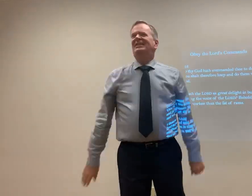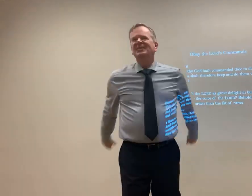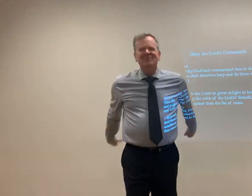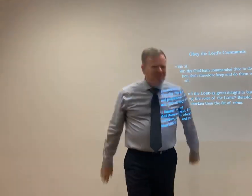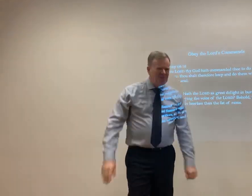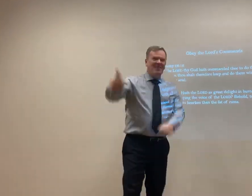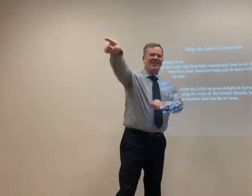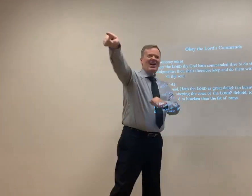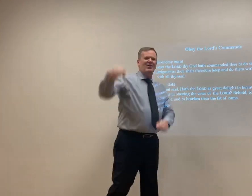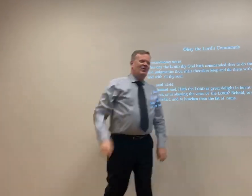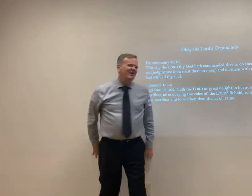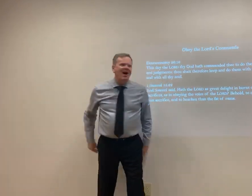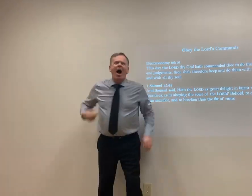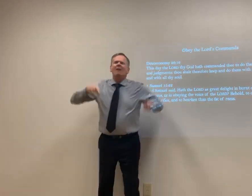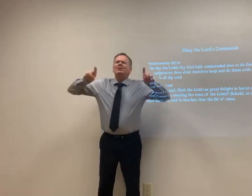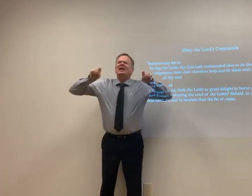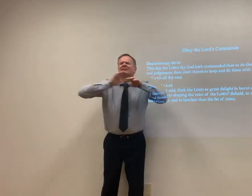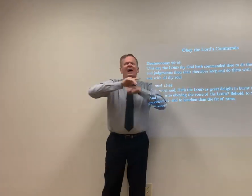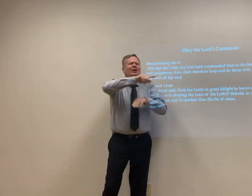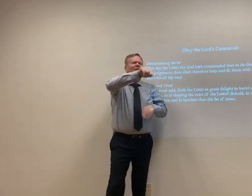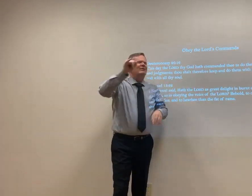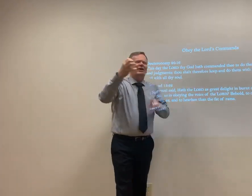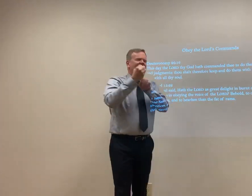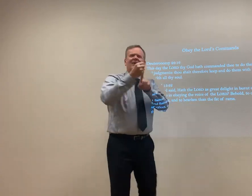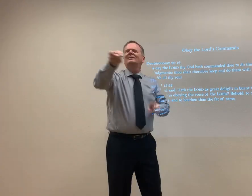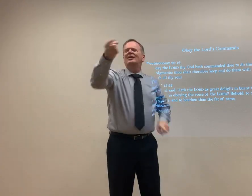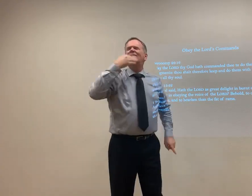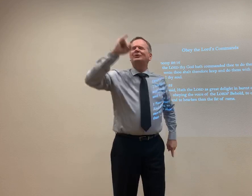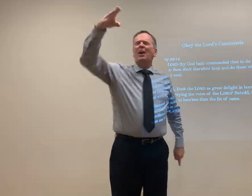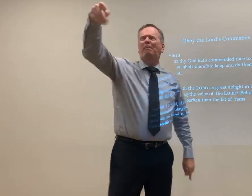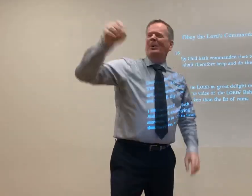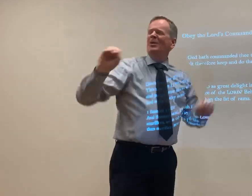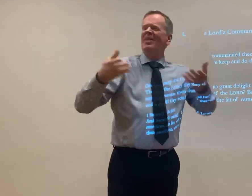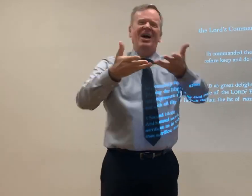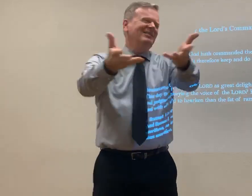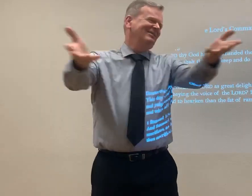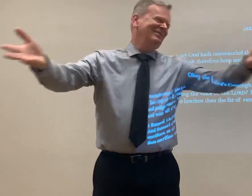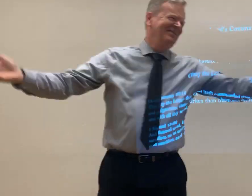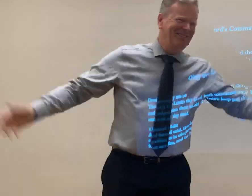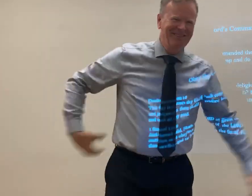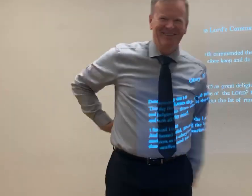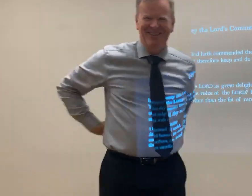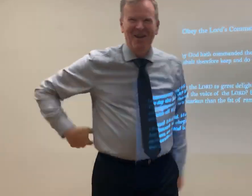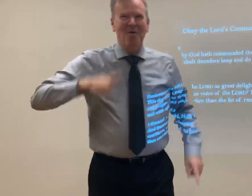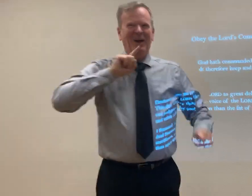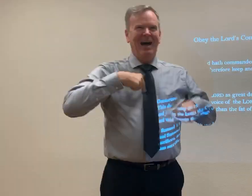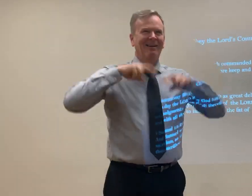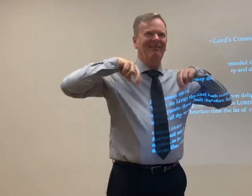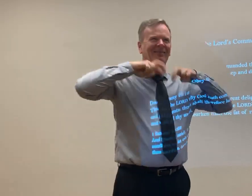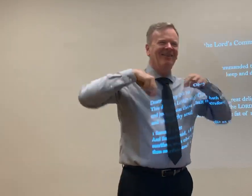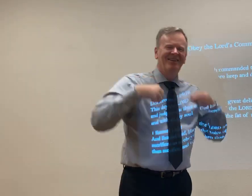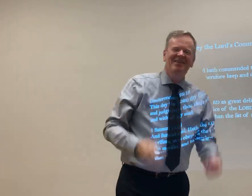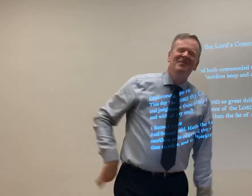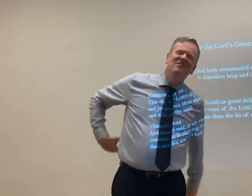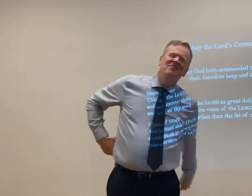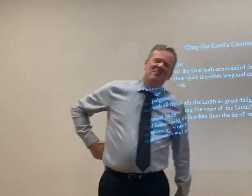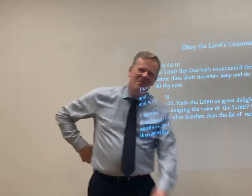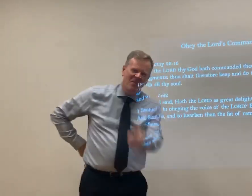Yes. Thank you. I was just testing to see if some of you remember. One of you did. Okay. None of you. Nobody else. No. I forgot.